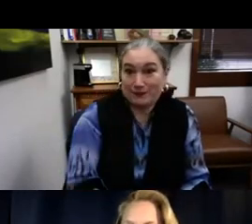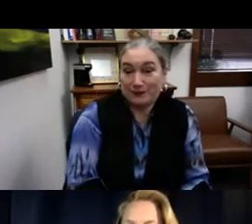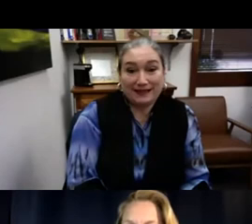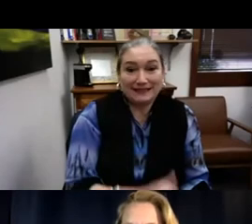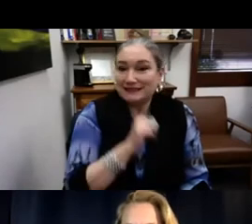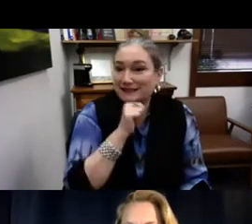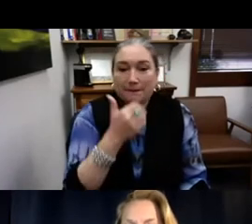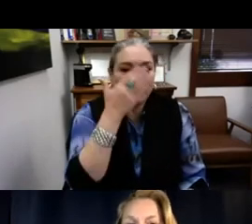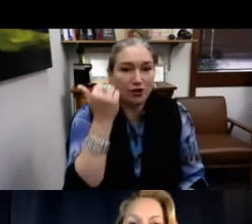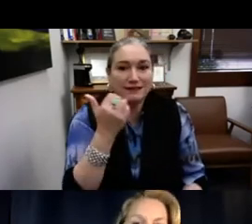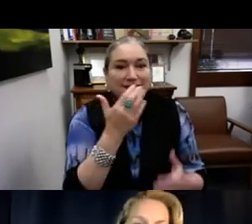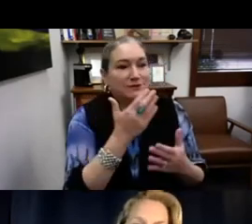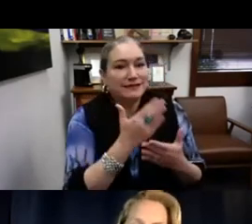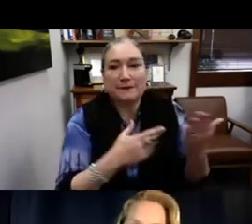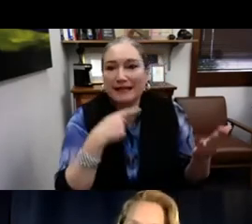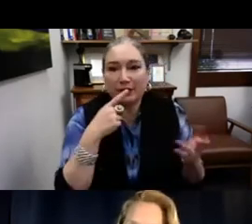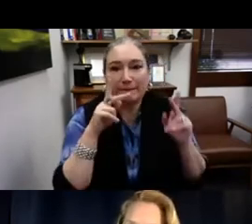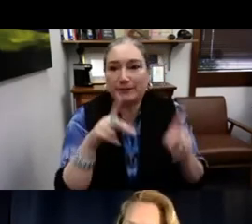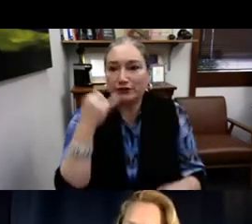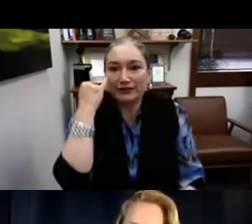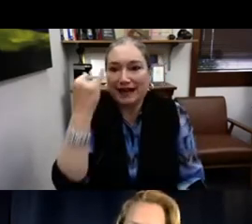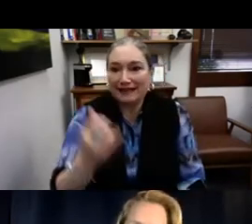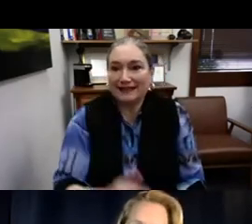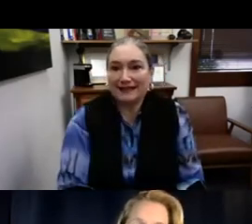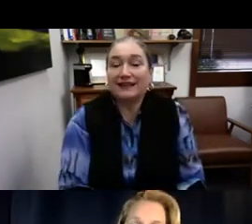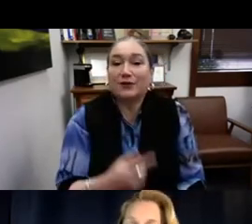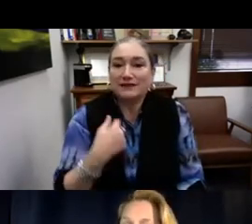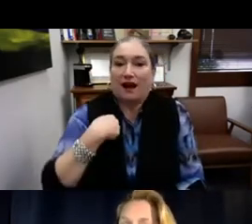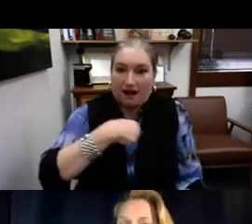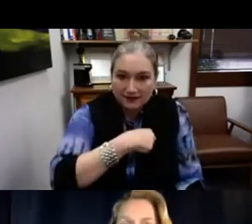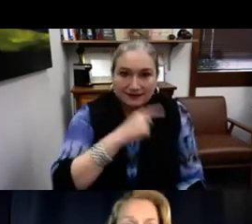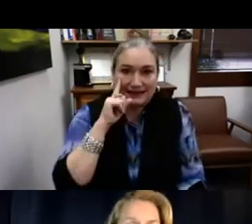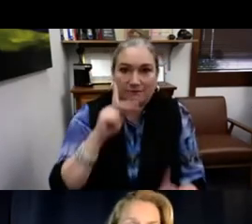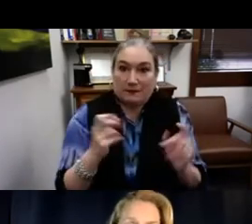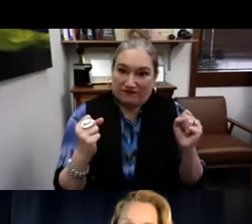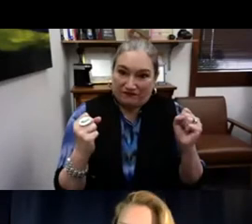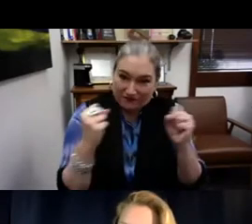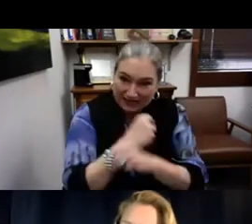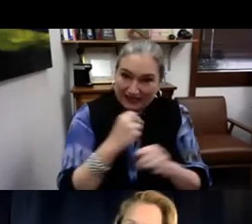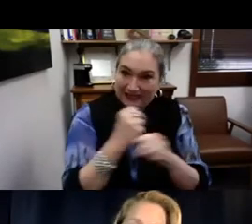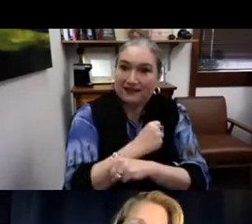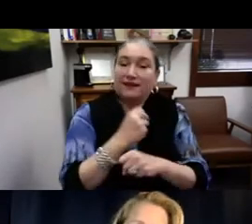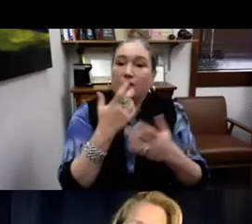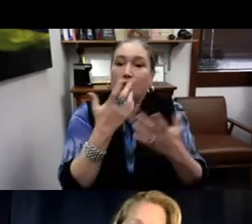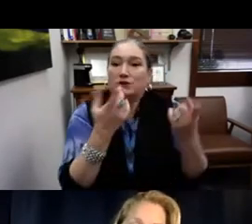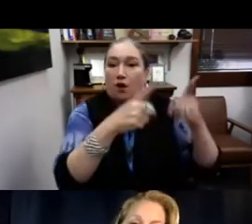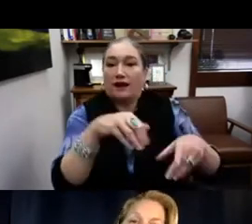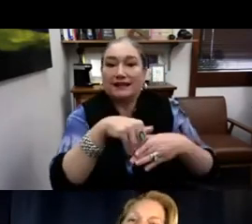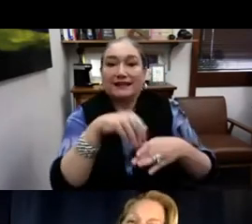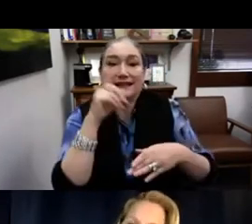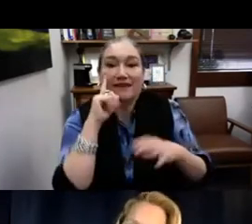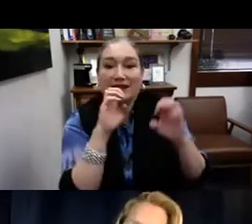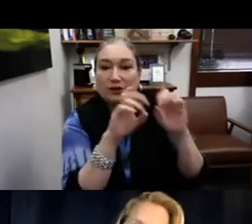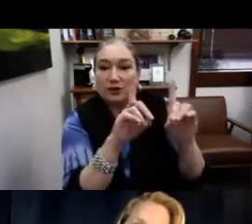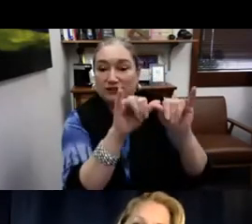people resisting, because we had DCCW, because it was some hearing person's idea that they wanted to do this, and